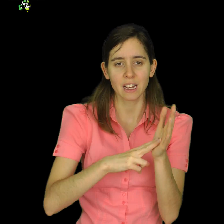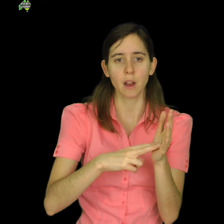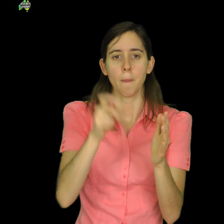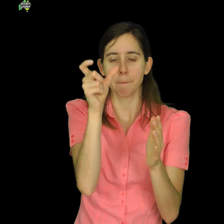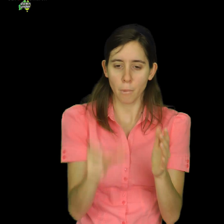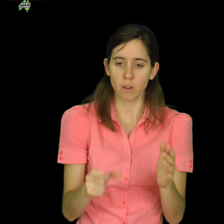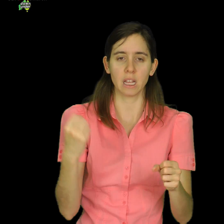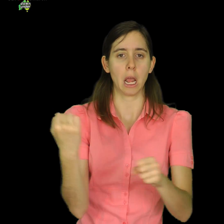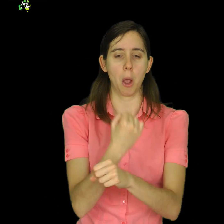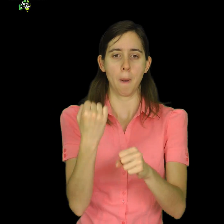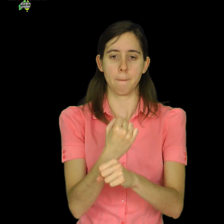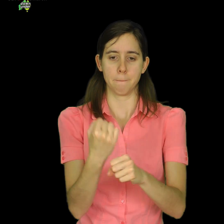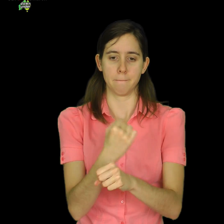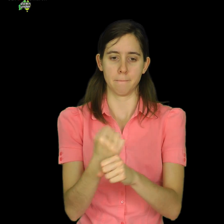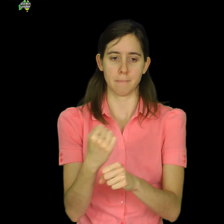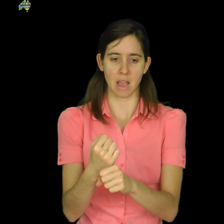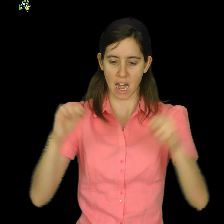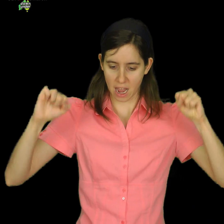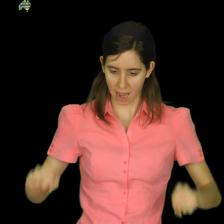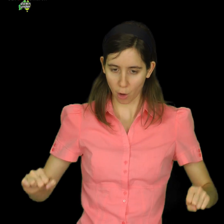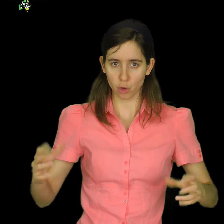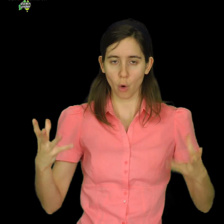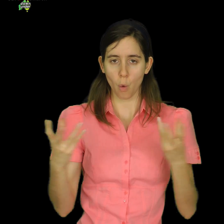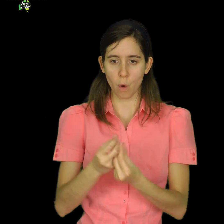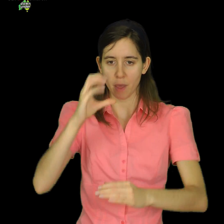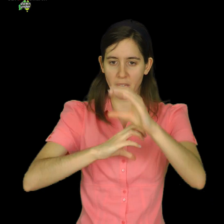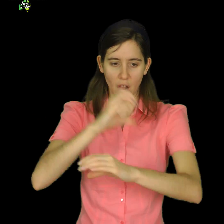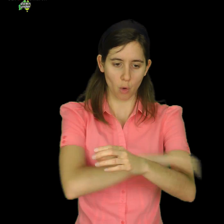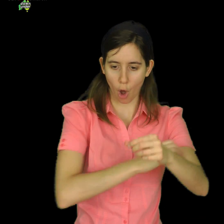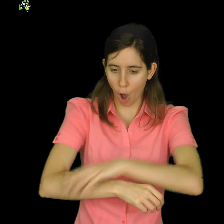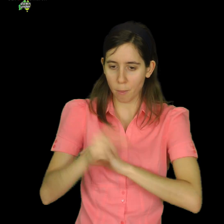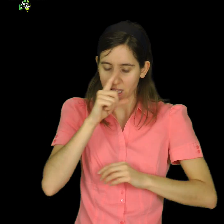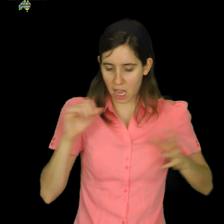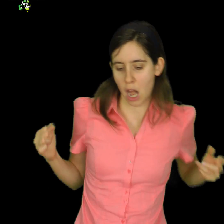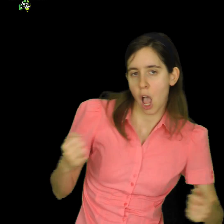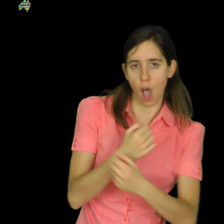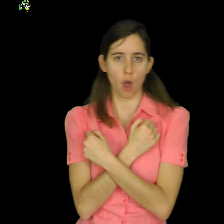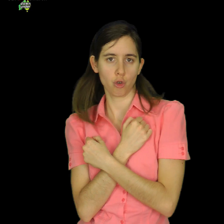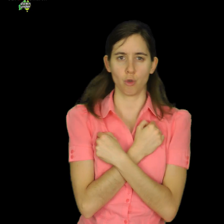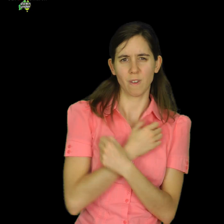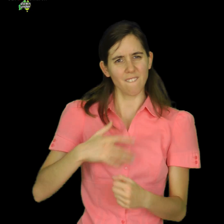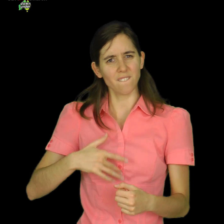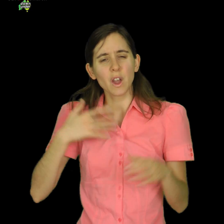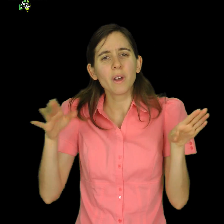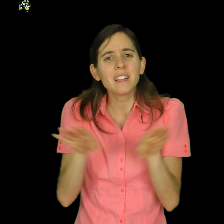mechanical arms that can hug you. It's designed to feel like you are being held close by a loved one.